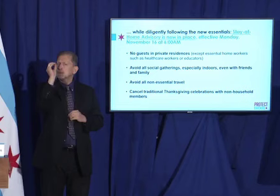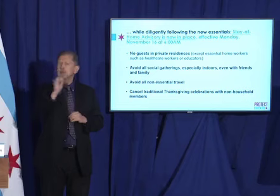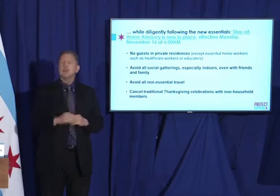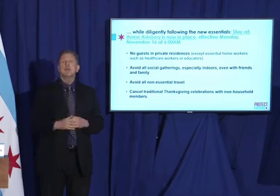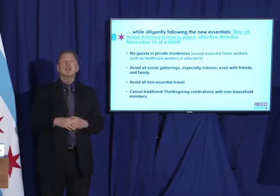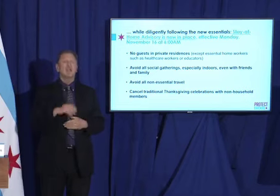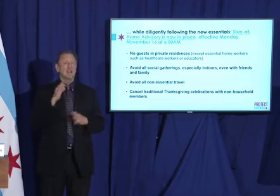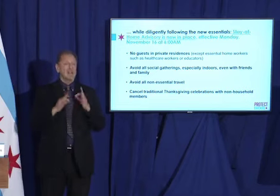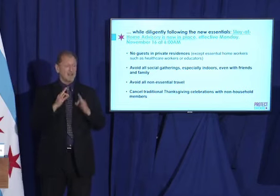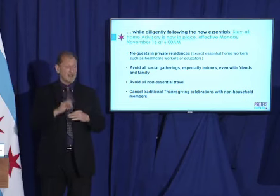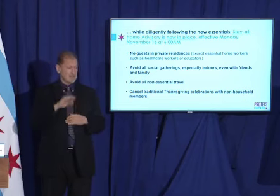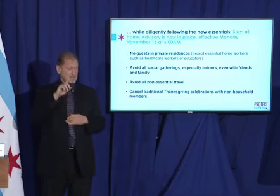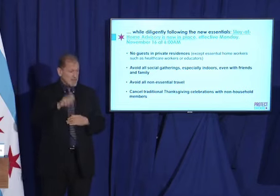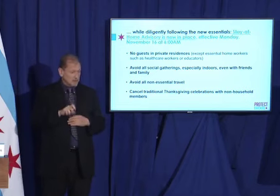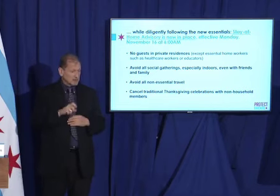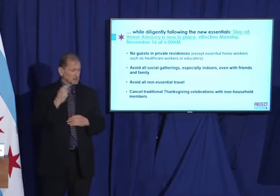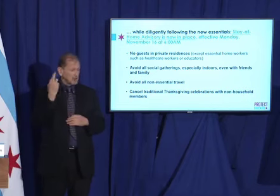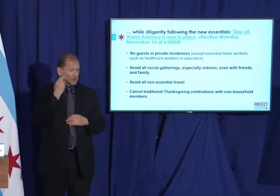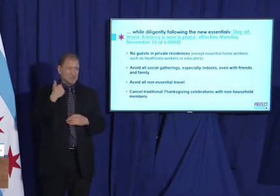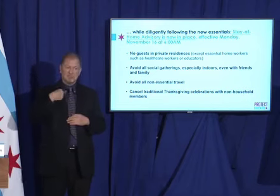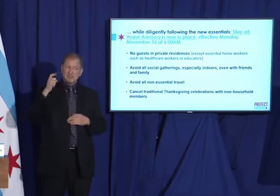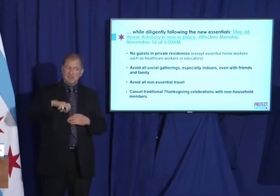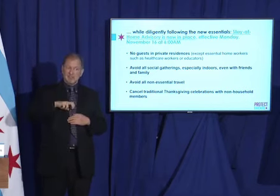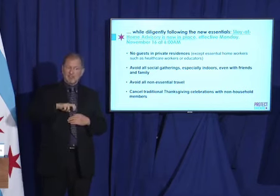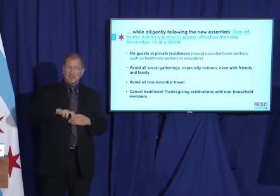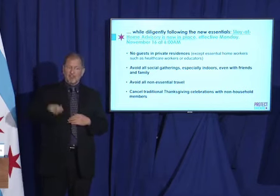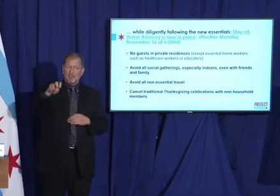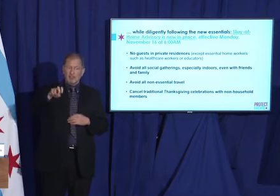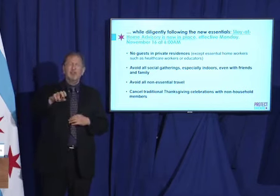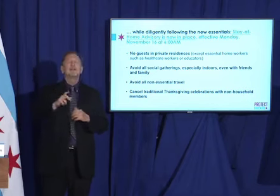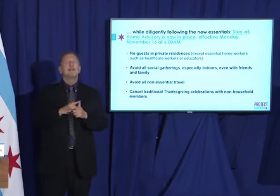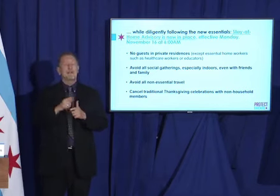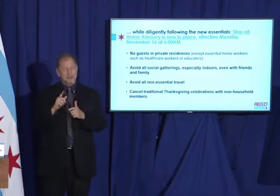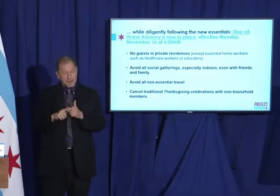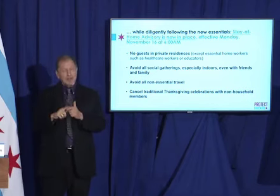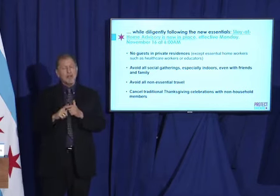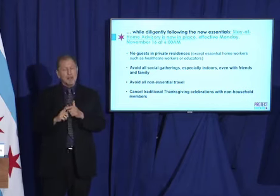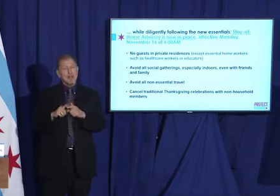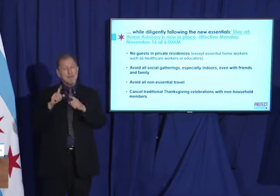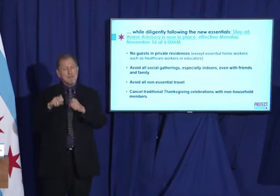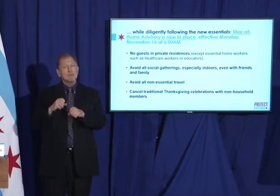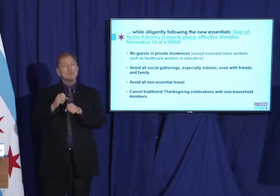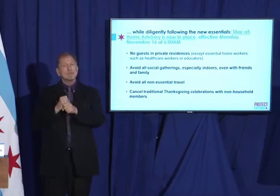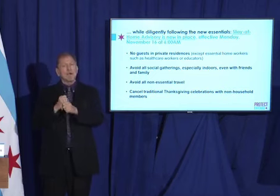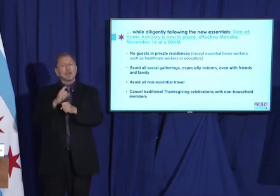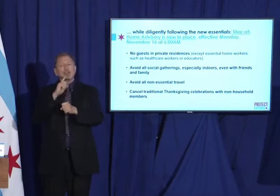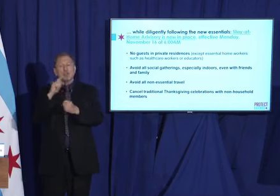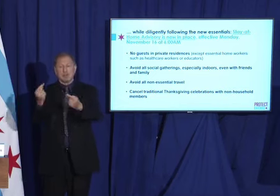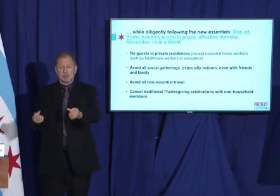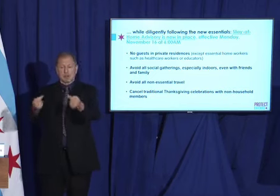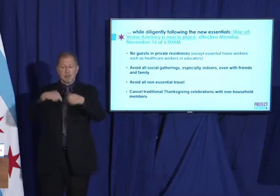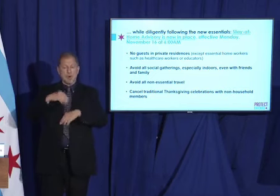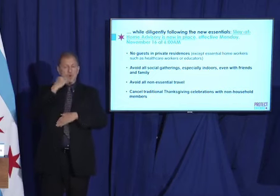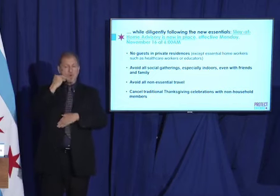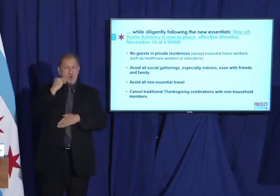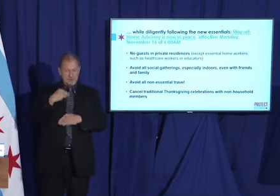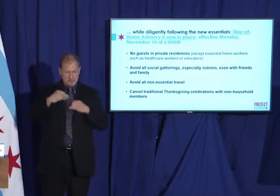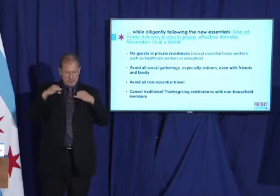14 days or, depending upon the state, confirm a negative COVID test before coming back.